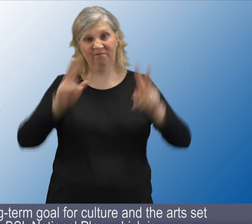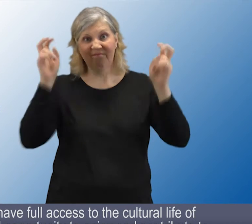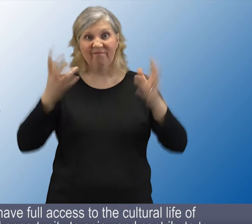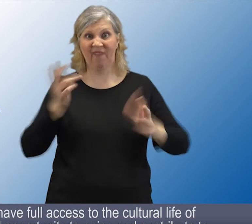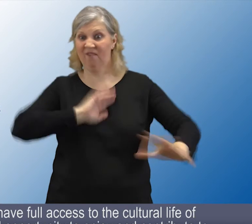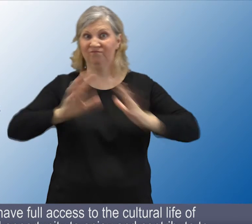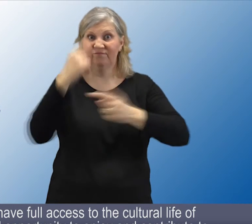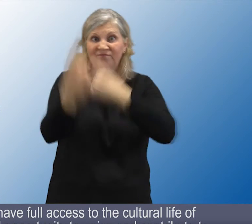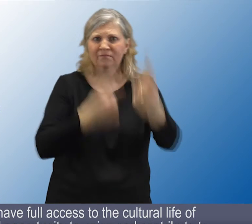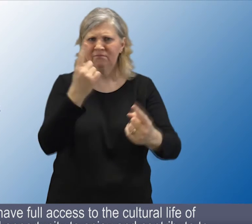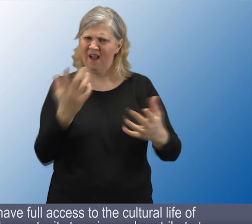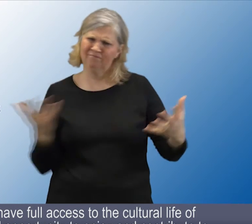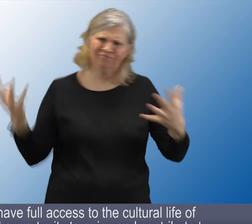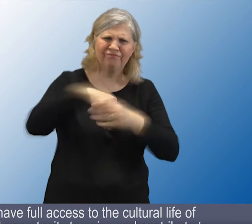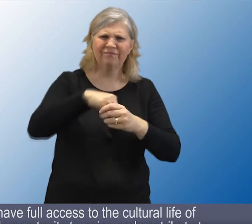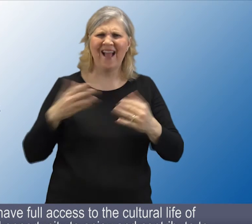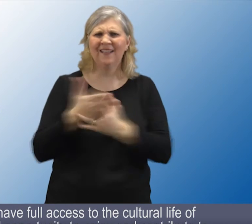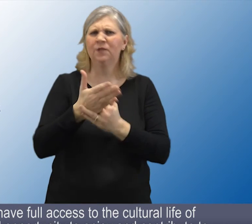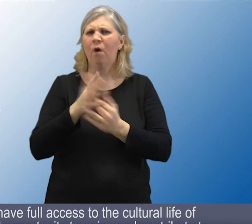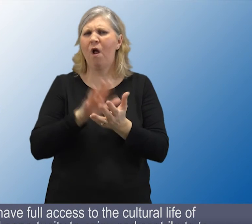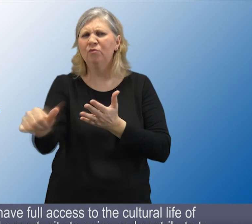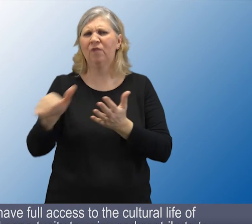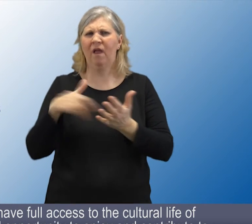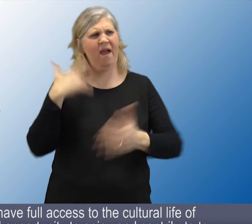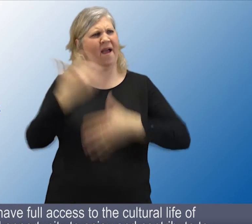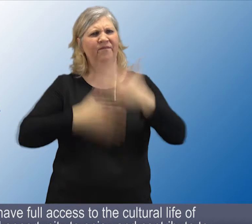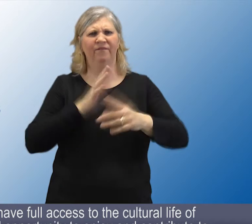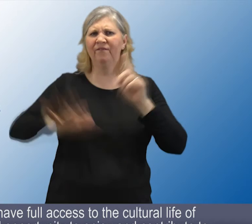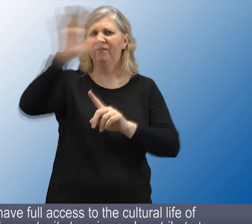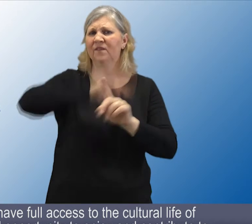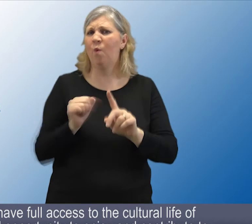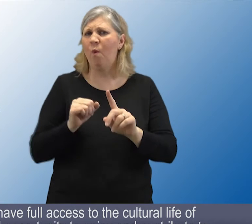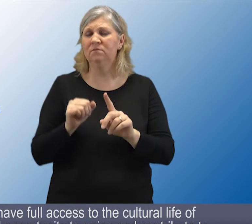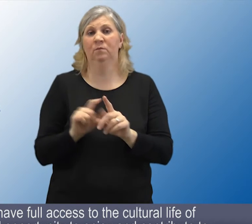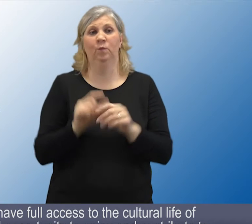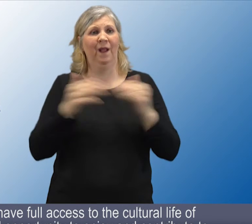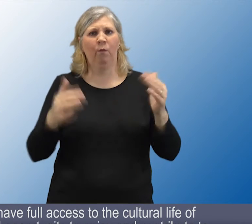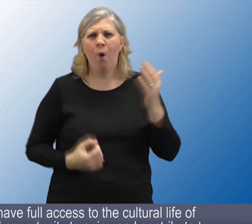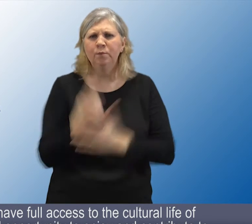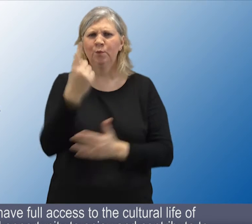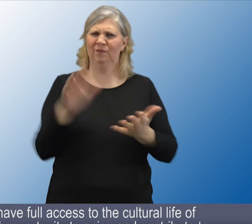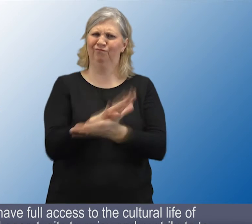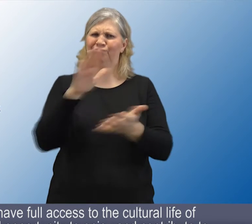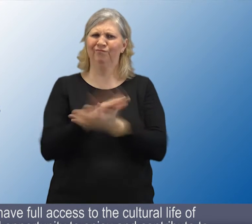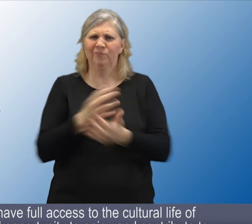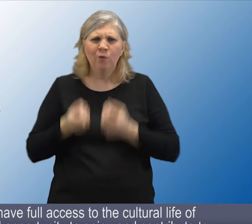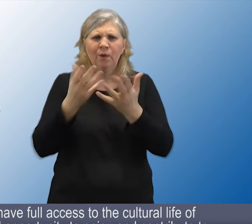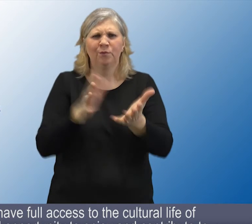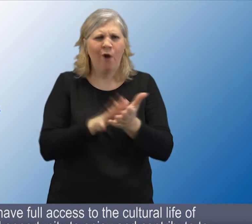BSL users will have full access to the cultural life of Scotland, 26. equal opportunity to enjoy and contribute to culture and the arts,